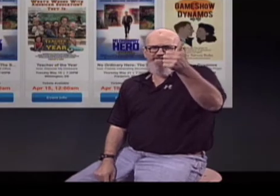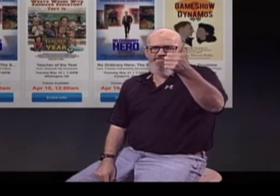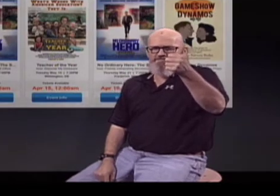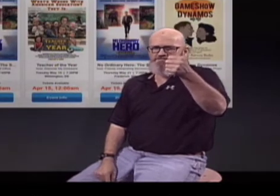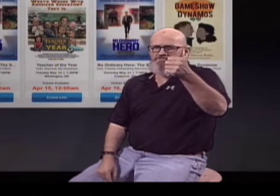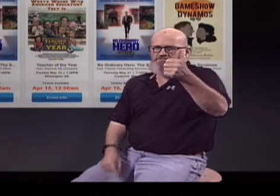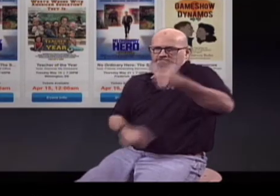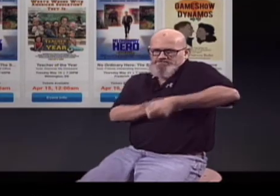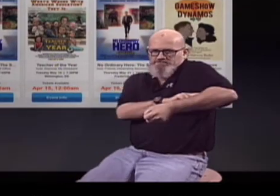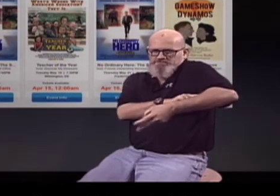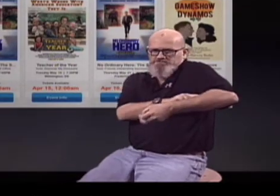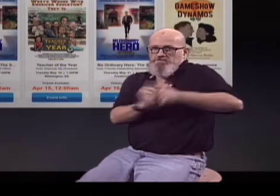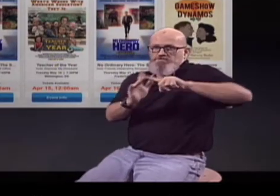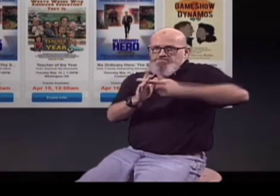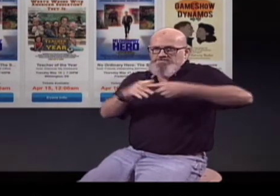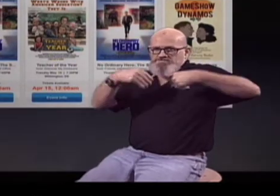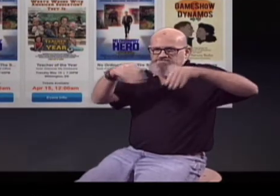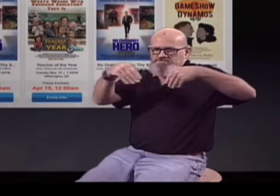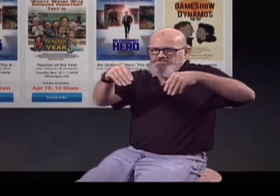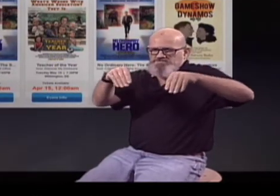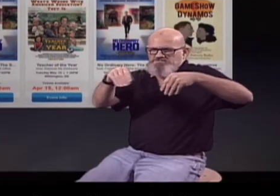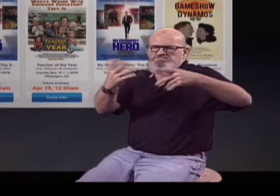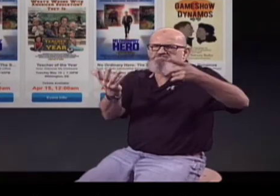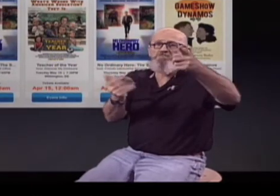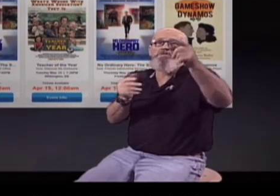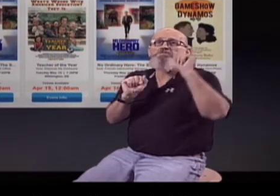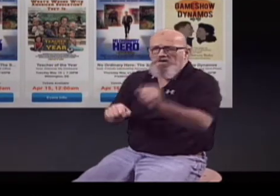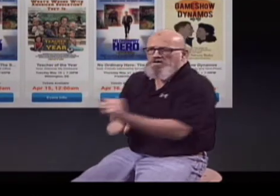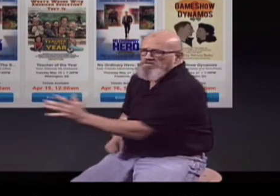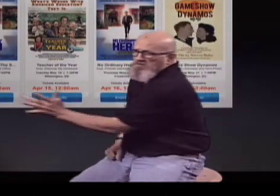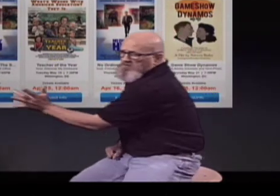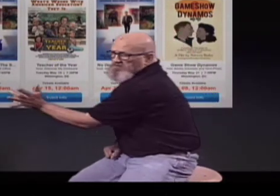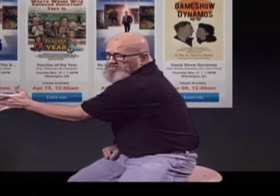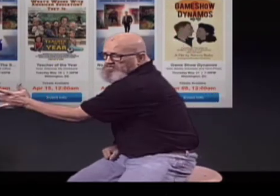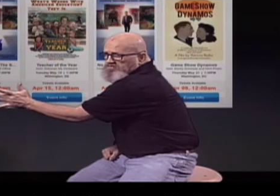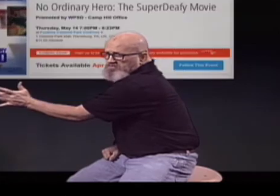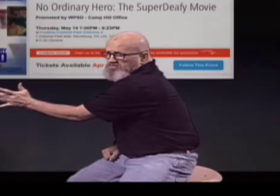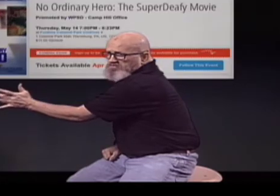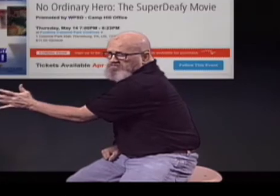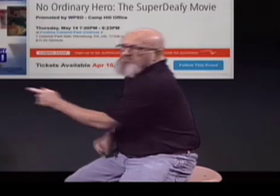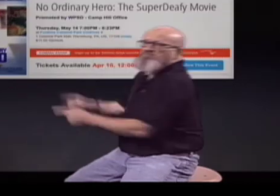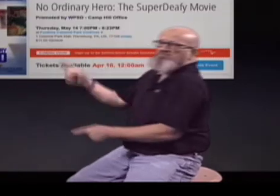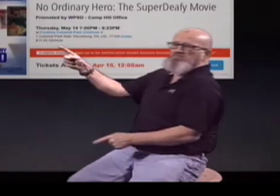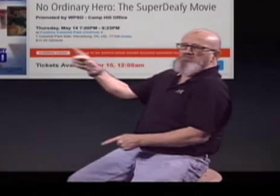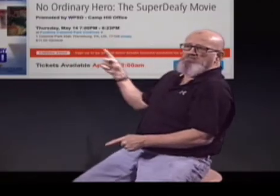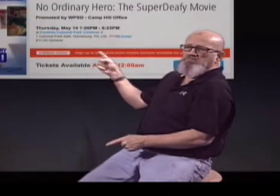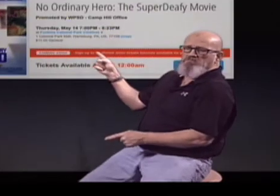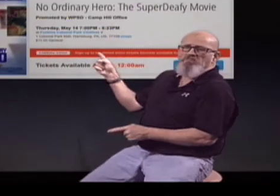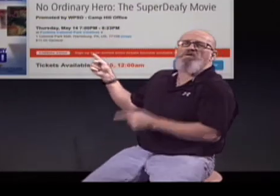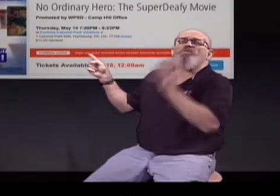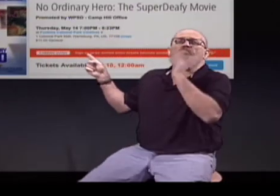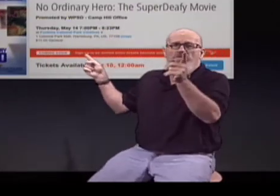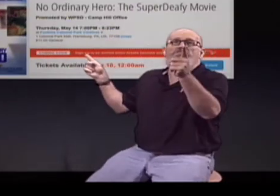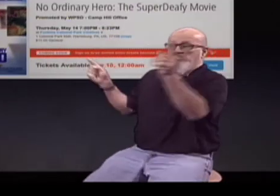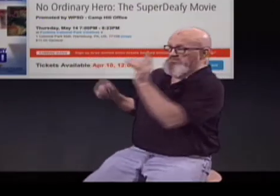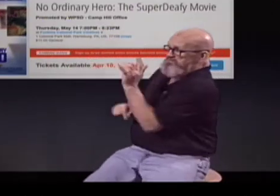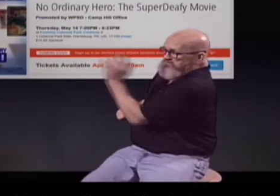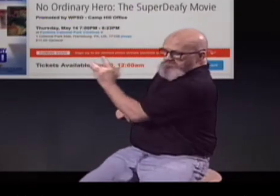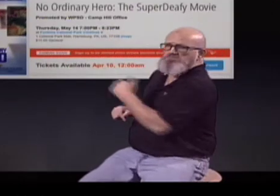Now at midnight April 10th, the sale of the tickets will begin. So you can click on that, read the instructions,